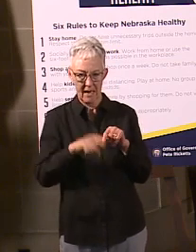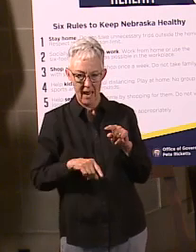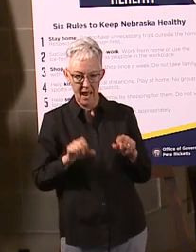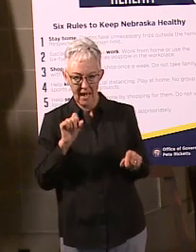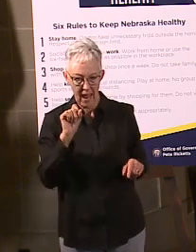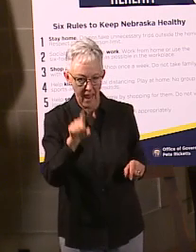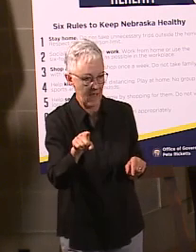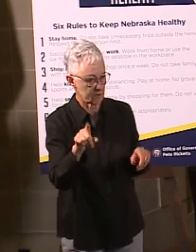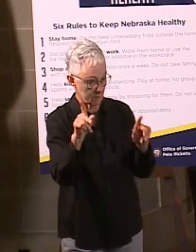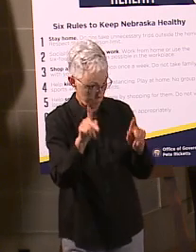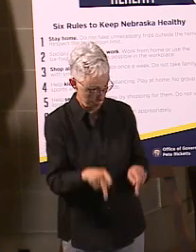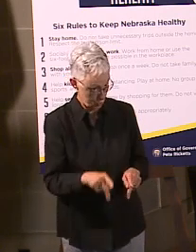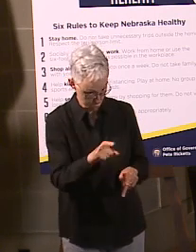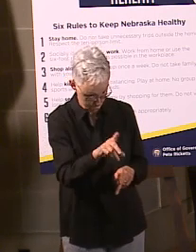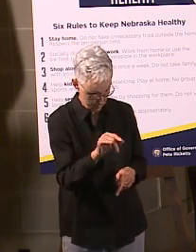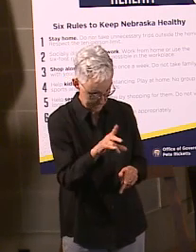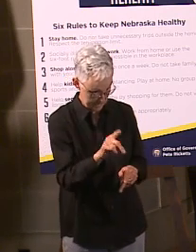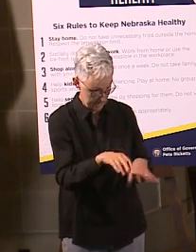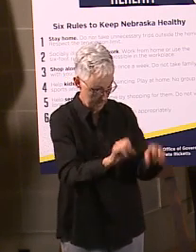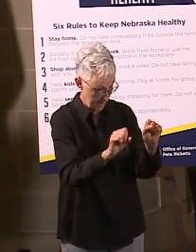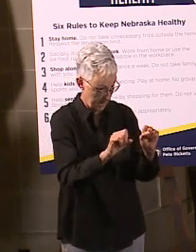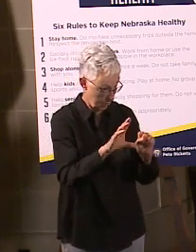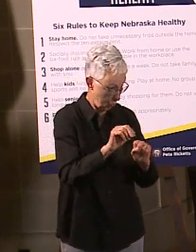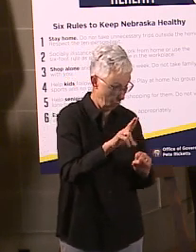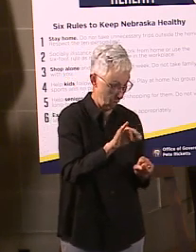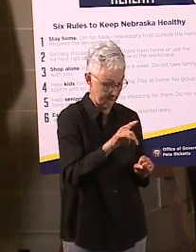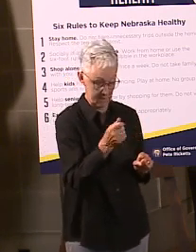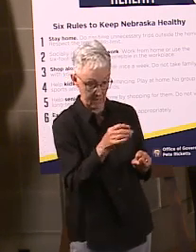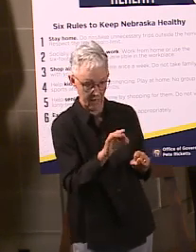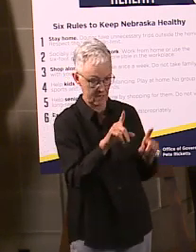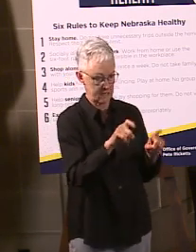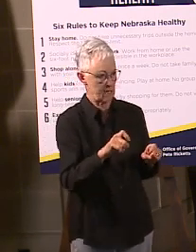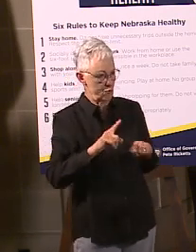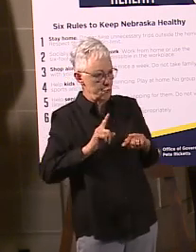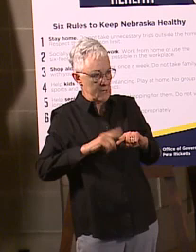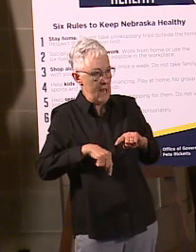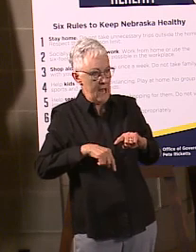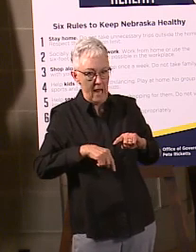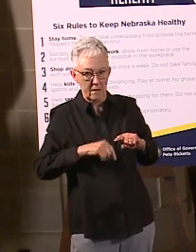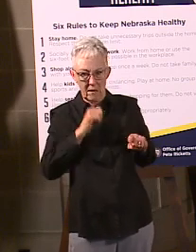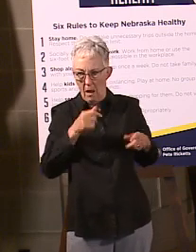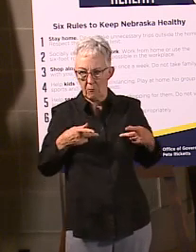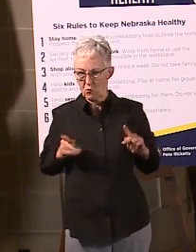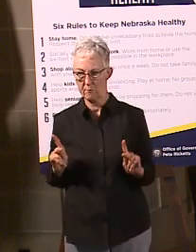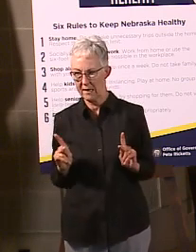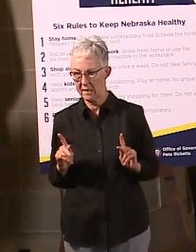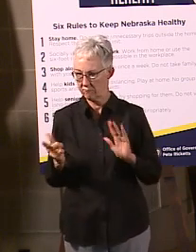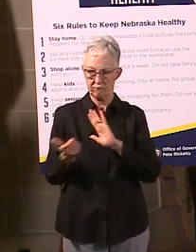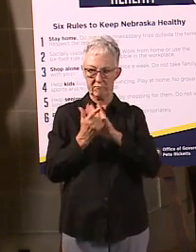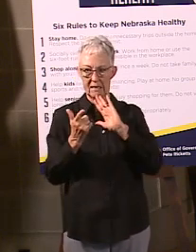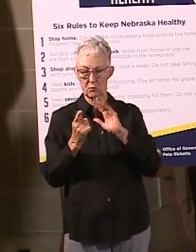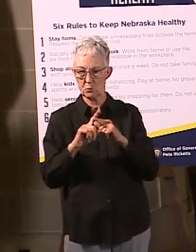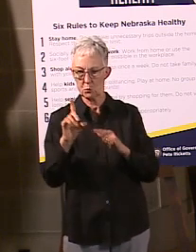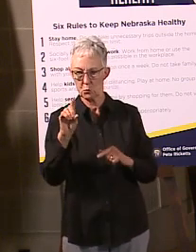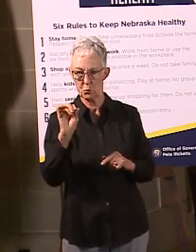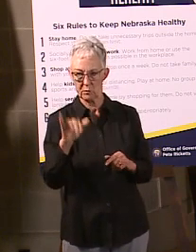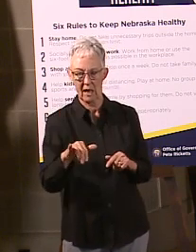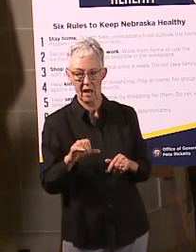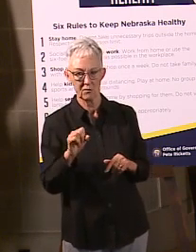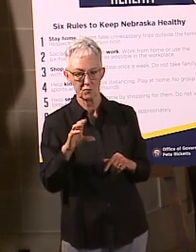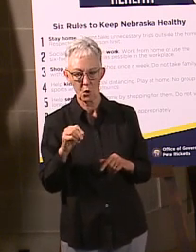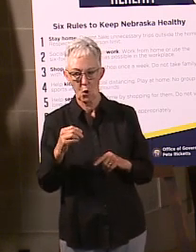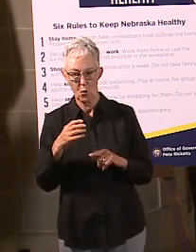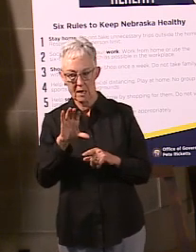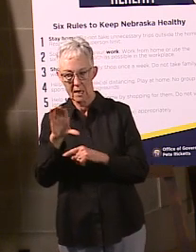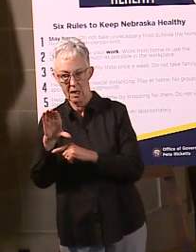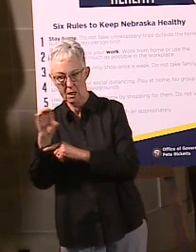inquire and we can't tell them either. So, with regard to that, there's not a way for an employer to know. So, what